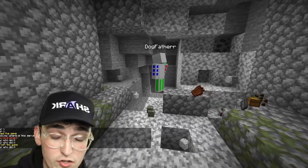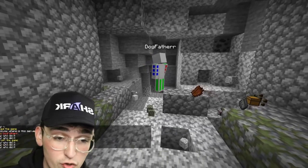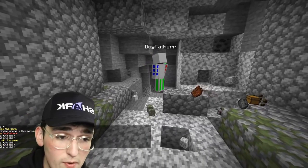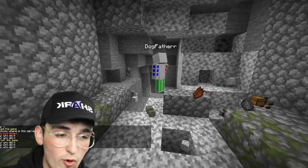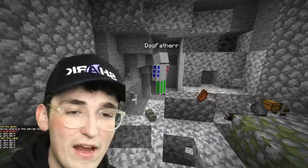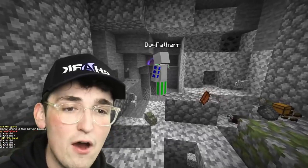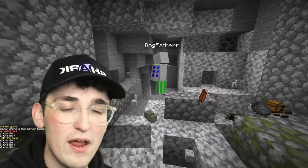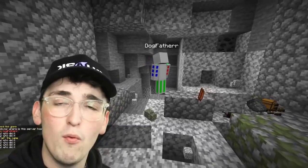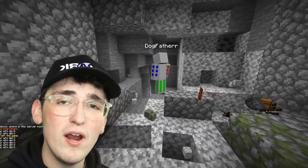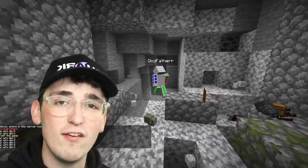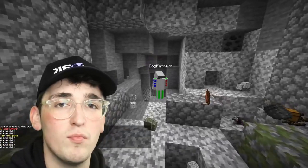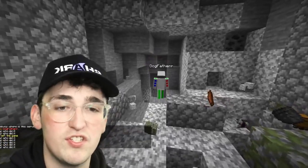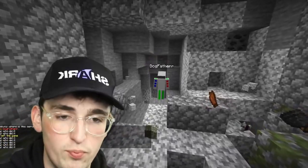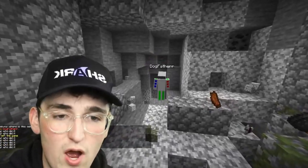streaming right now and I want to give him a surprise.